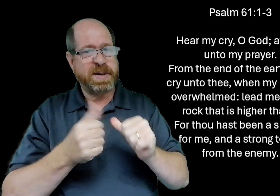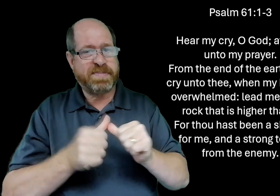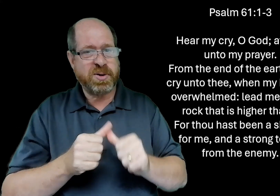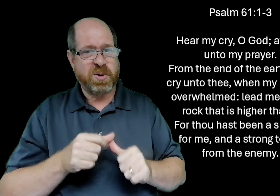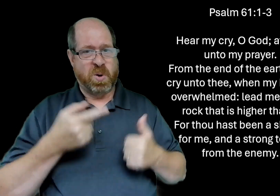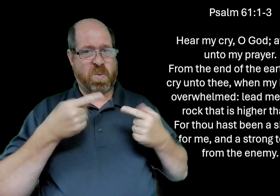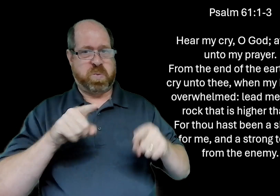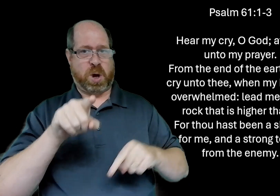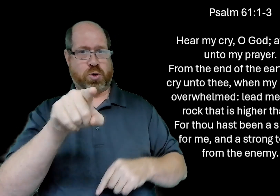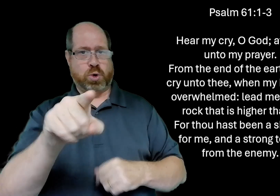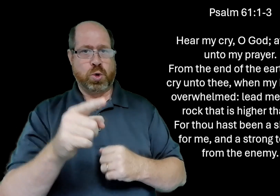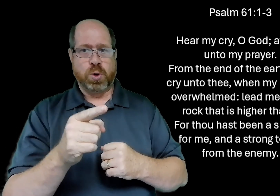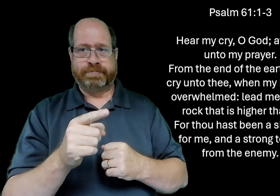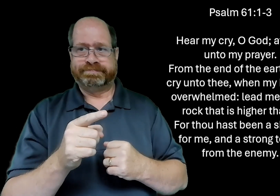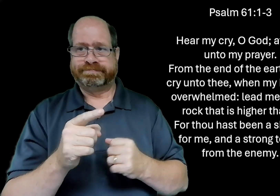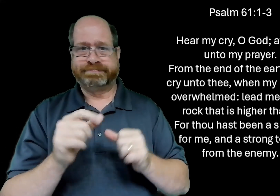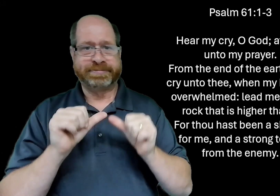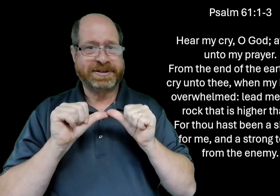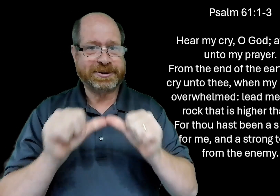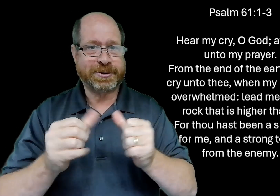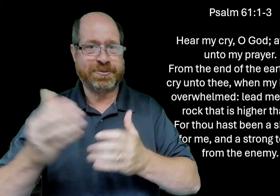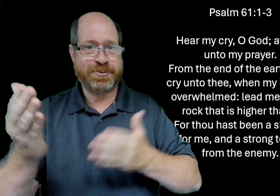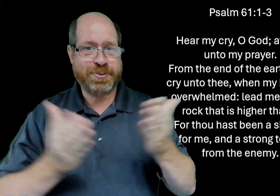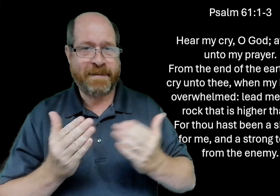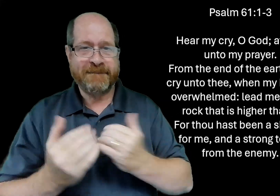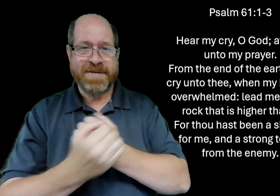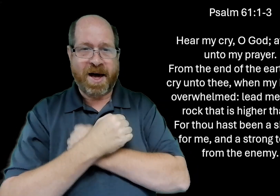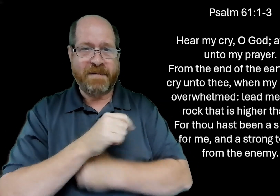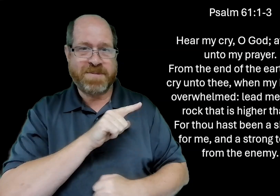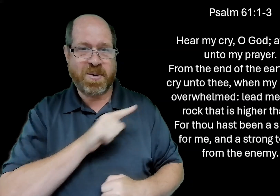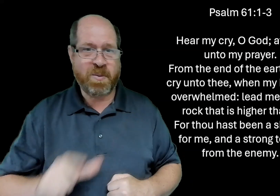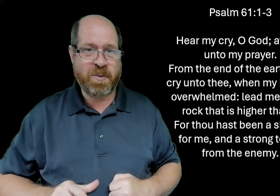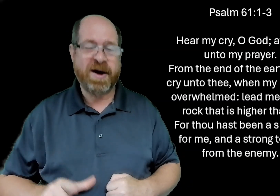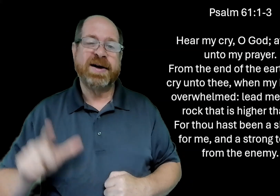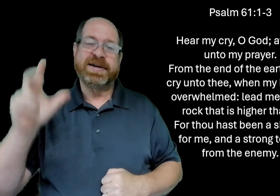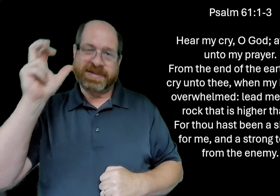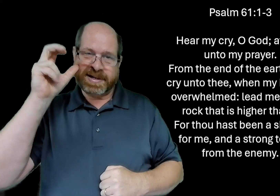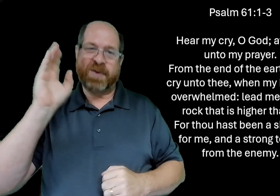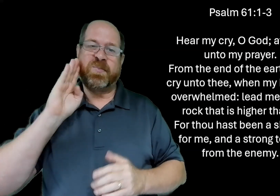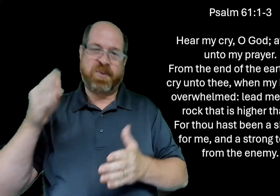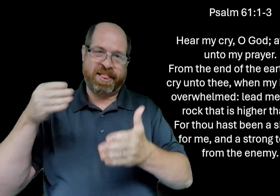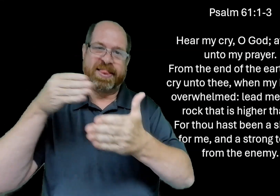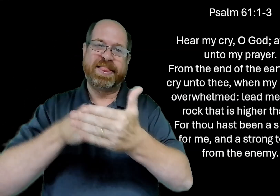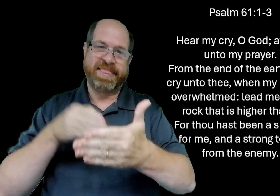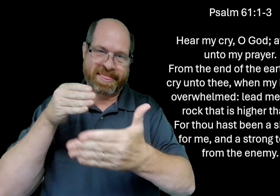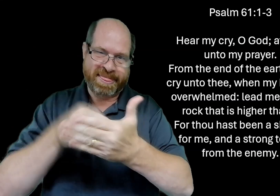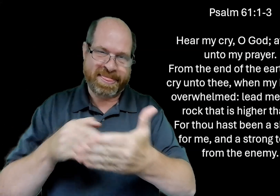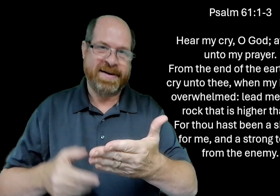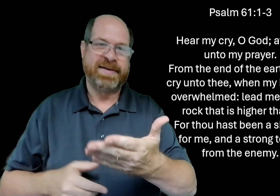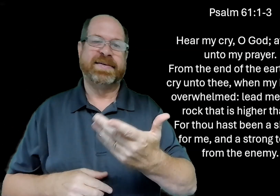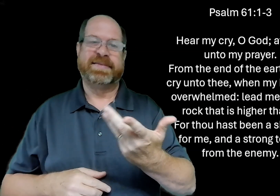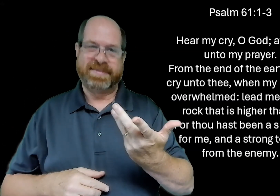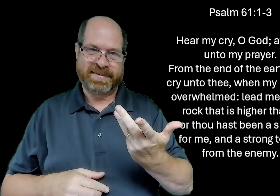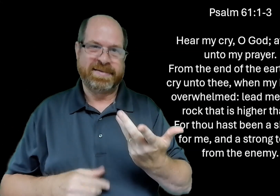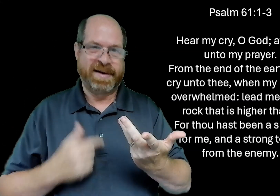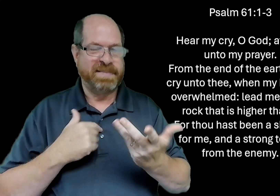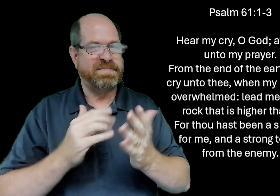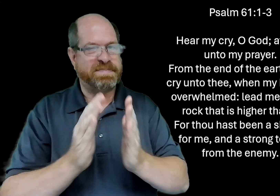and remember that while you're enduring and serving the lord satan's going to attack you